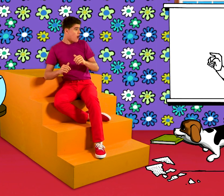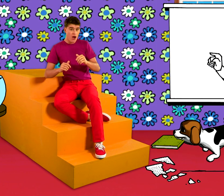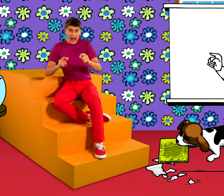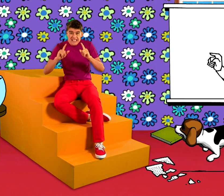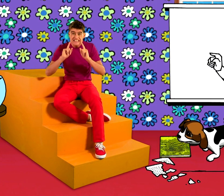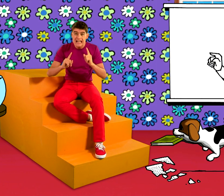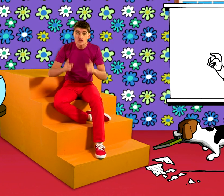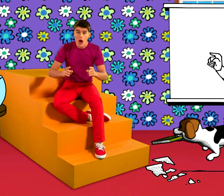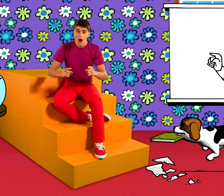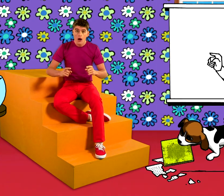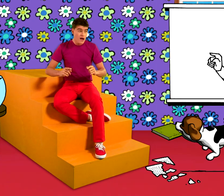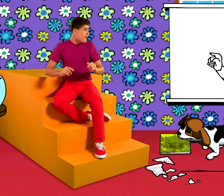I guess that the teacher